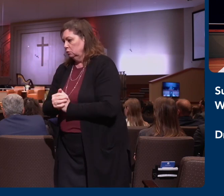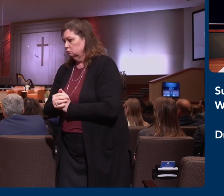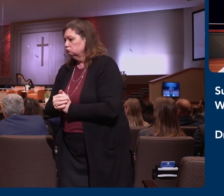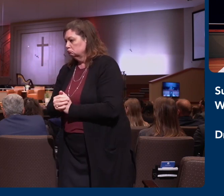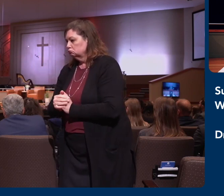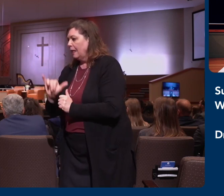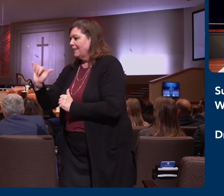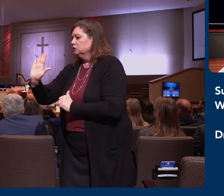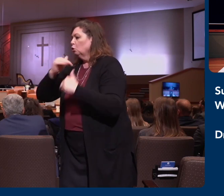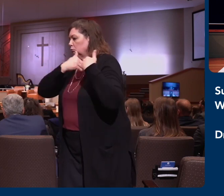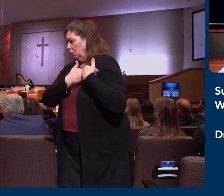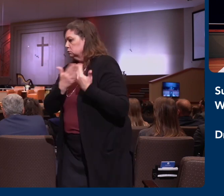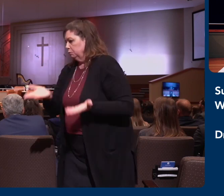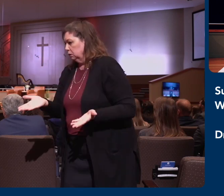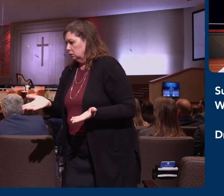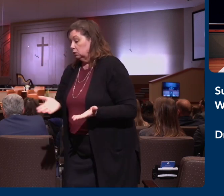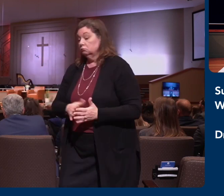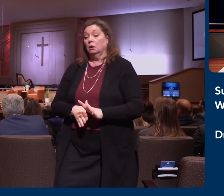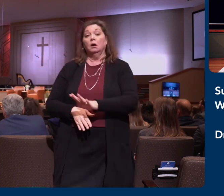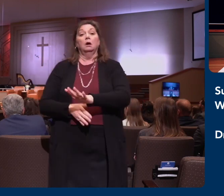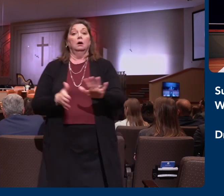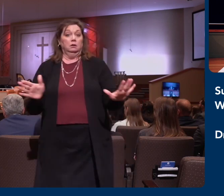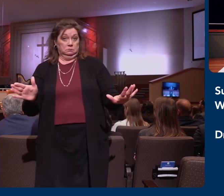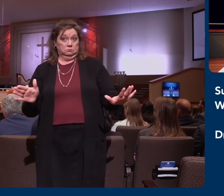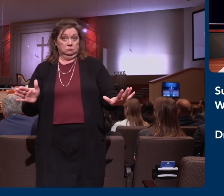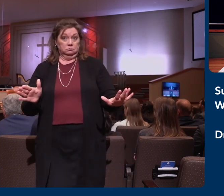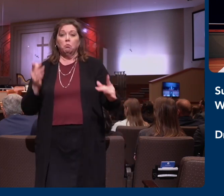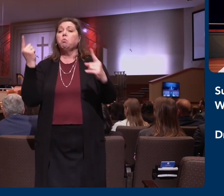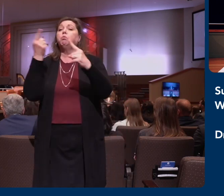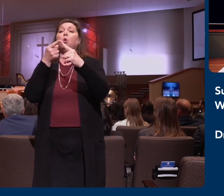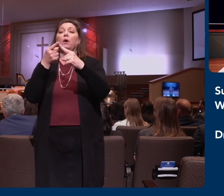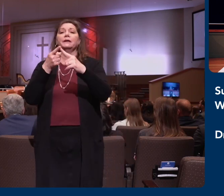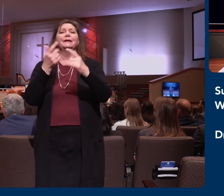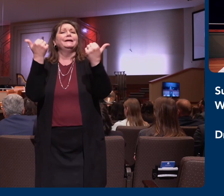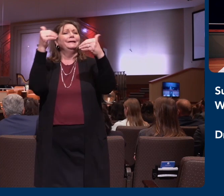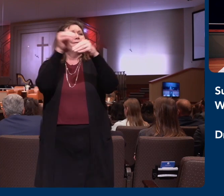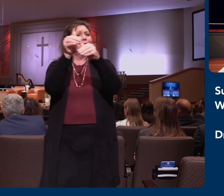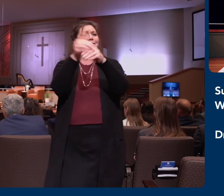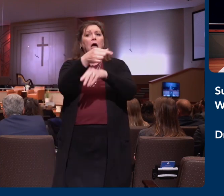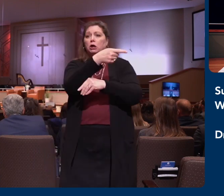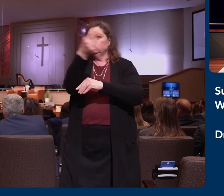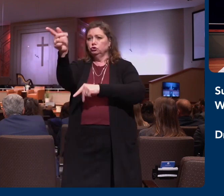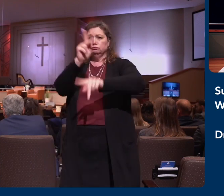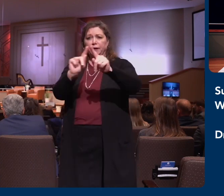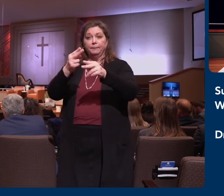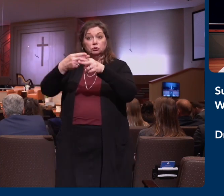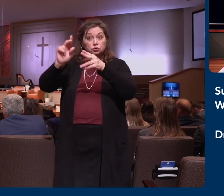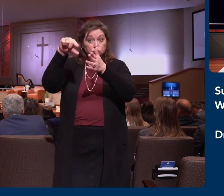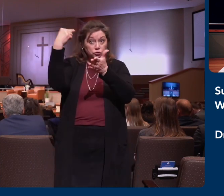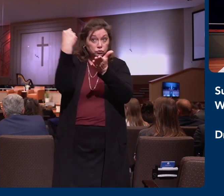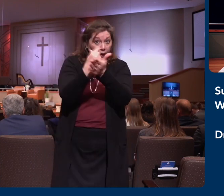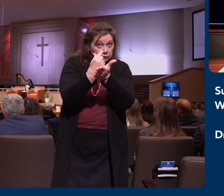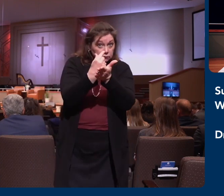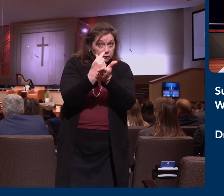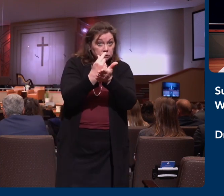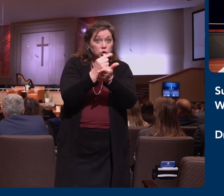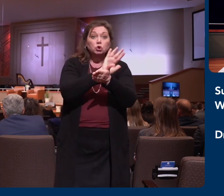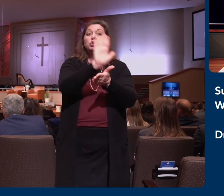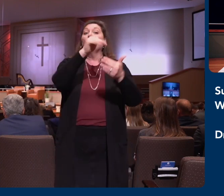ready to graduate from this place and go on to the ministries that you are called to, you'll be ministering to people.